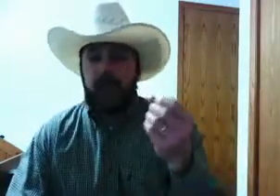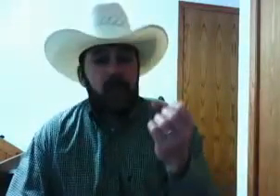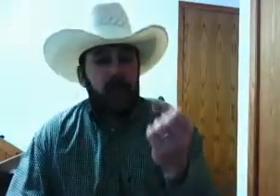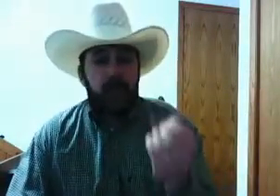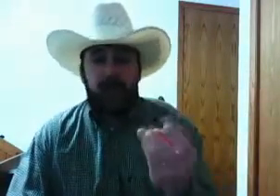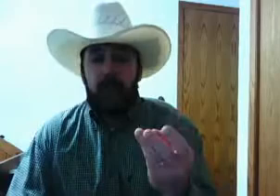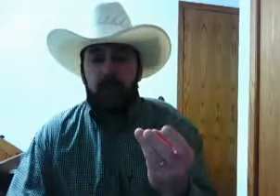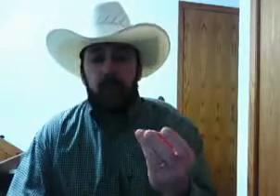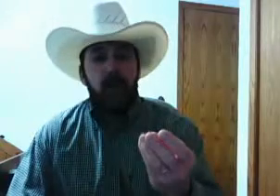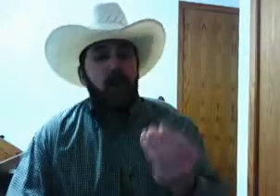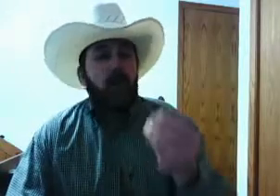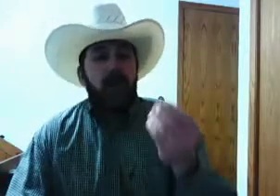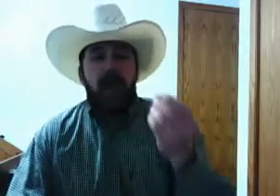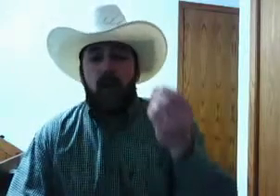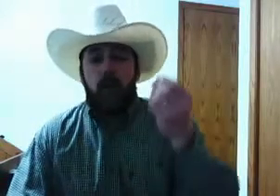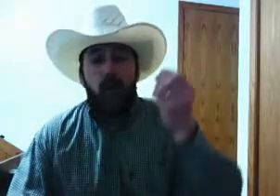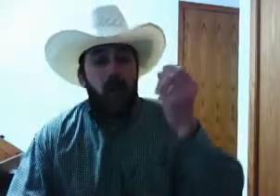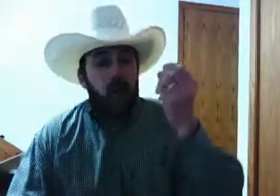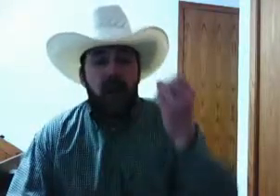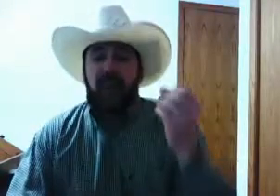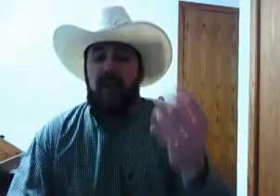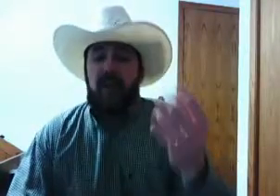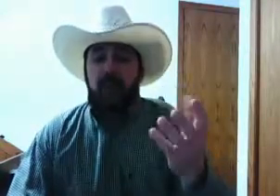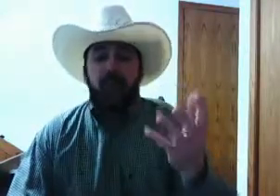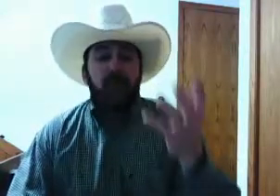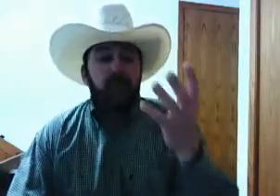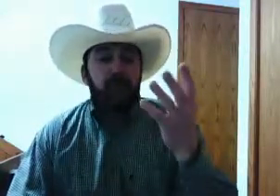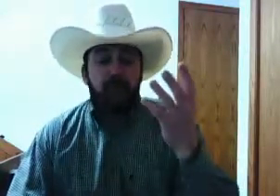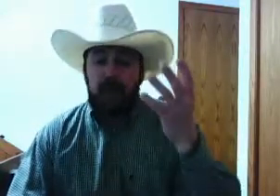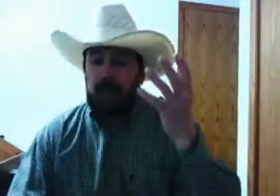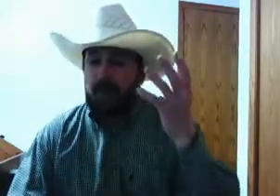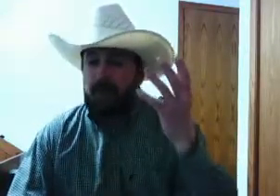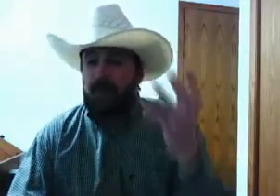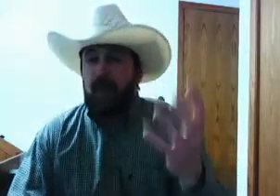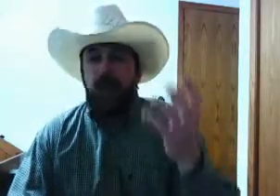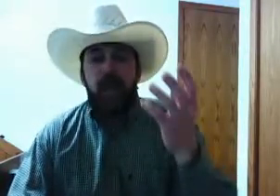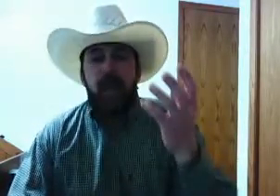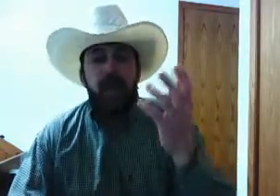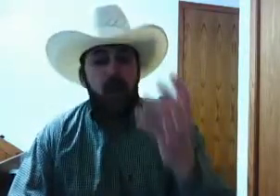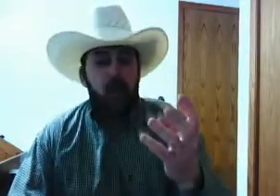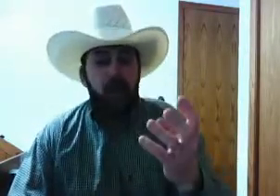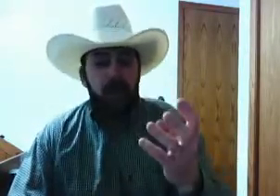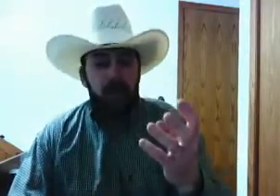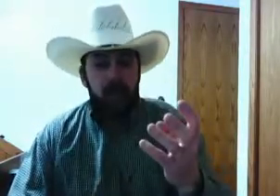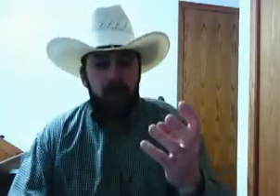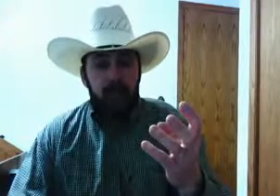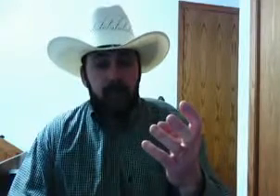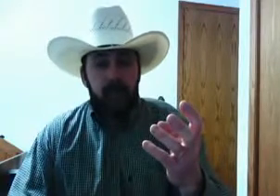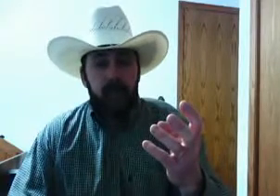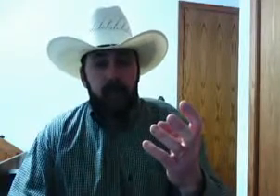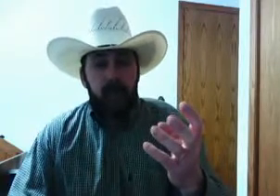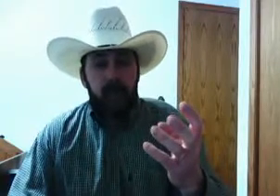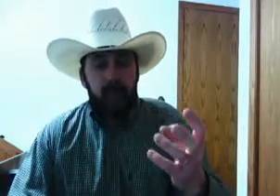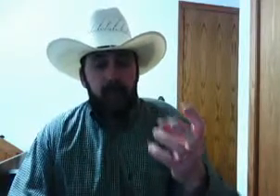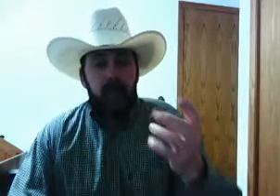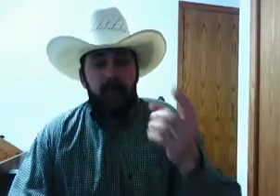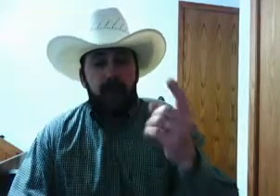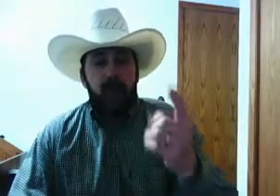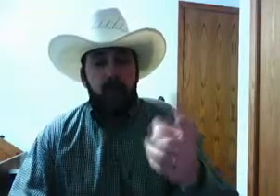to help you. They are nothing but filthy garbage that you better run